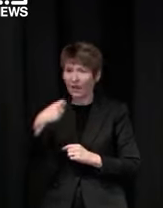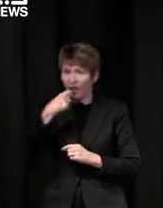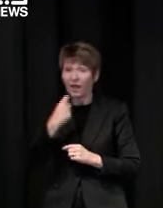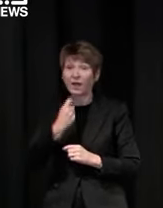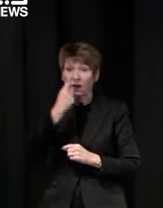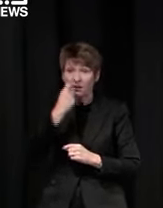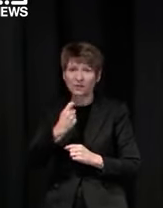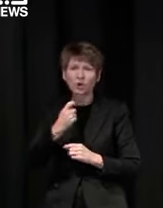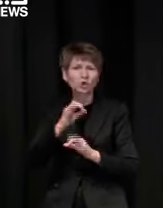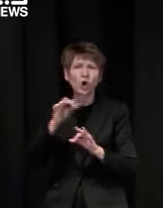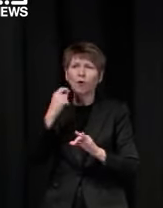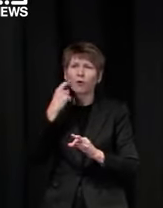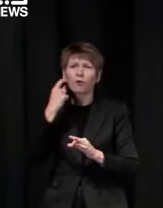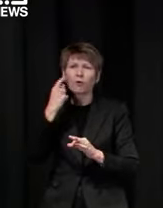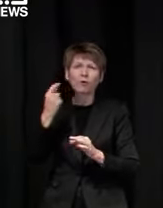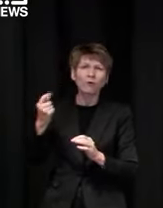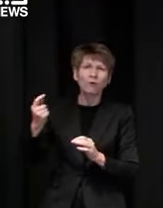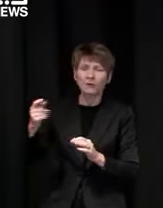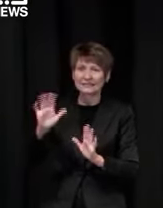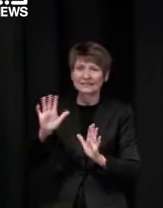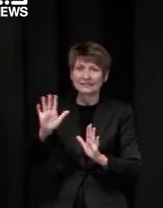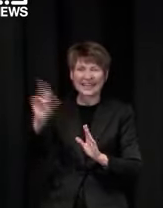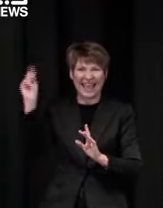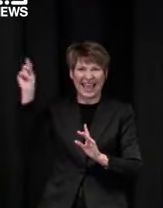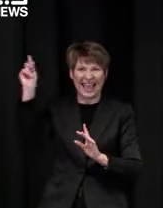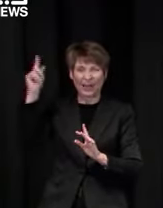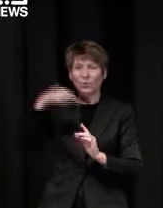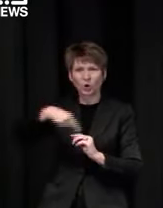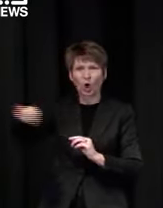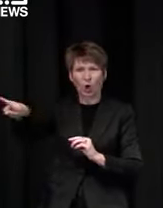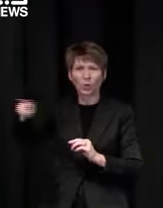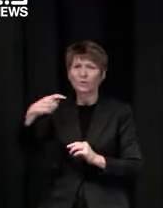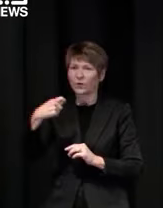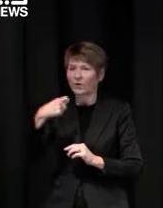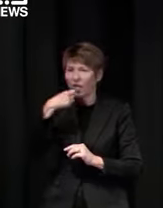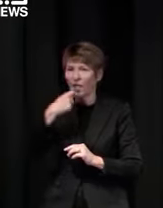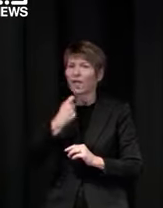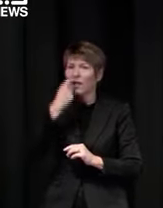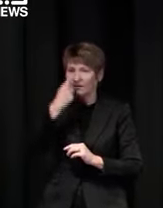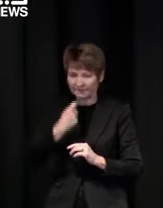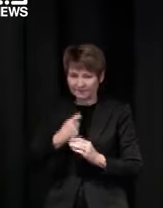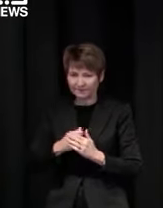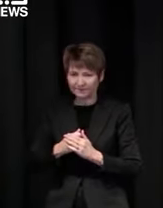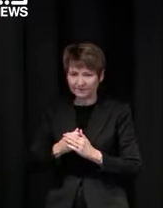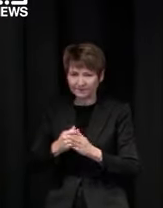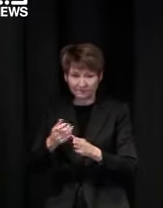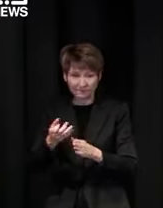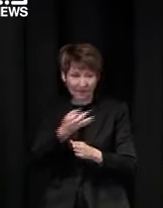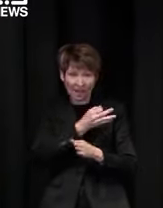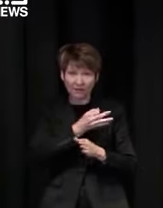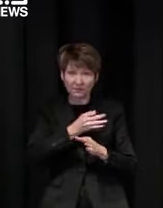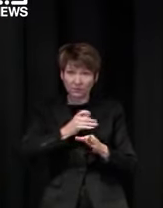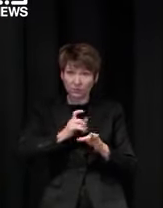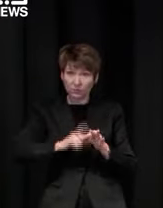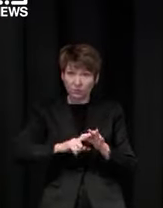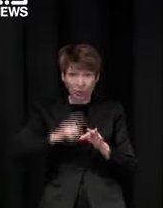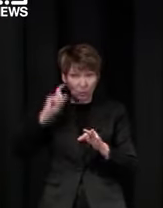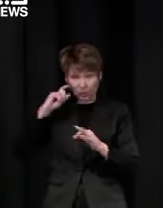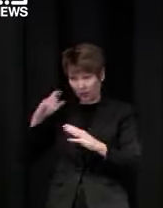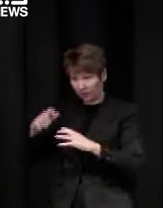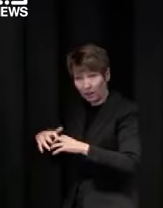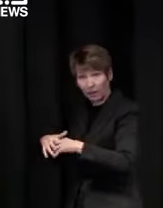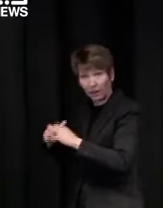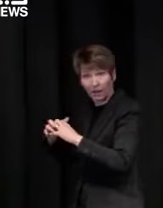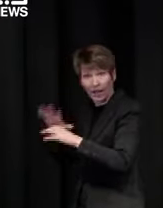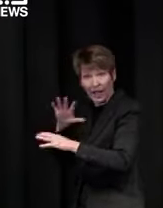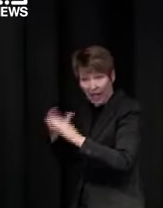in the north and the west so there'll be pop-up clinics state-run hubs for example and i know it's well not necessarily more state-run hubs there's quite a few out there and they're